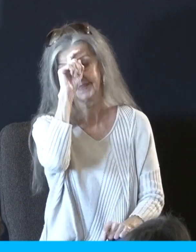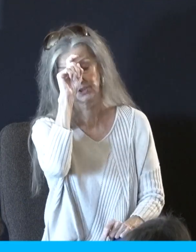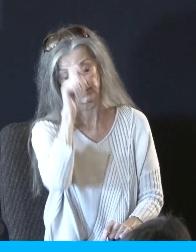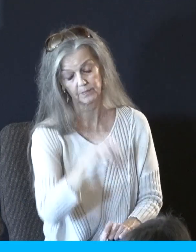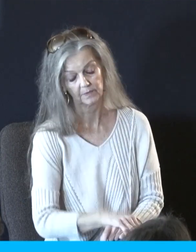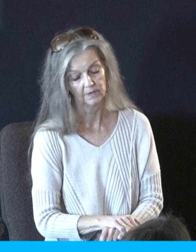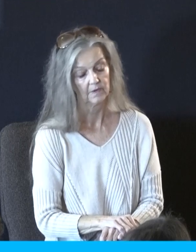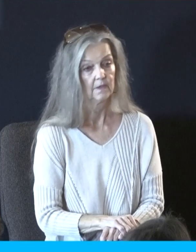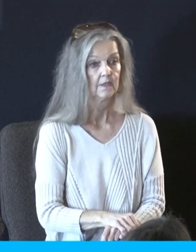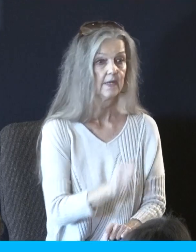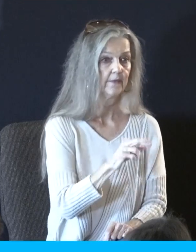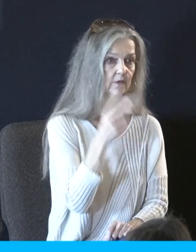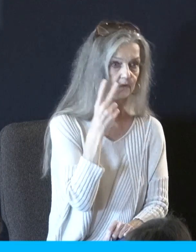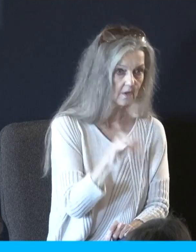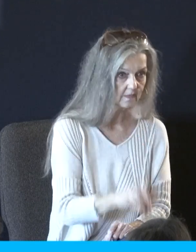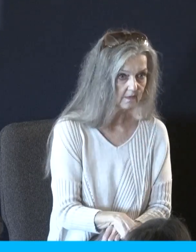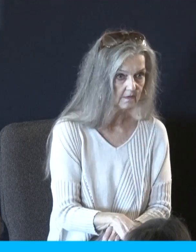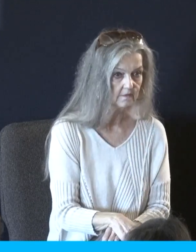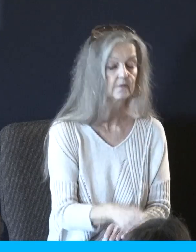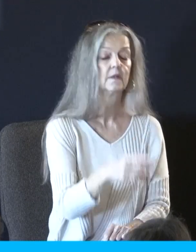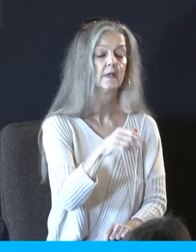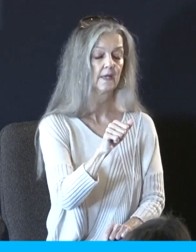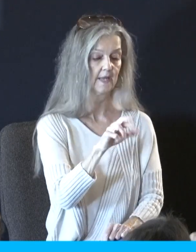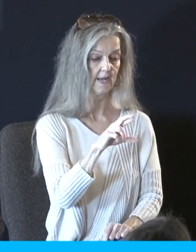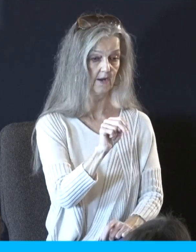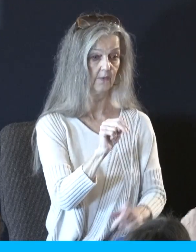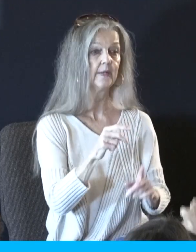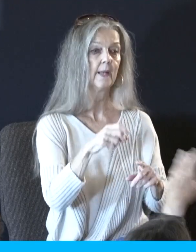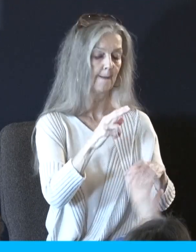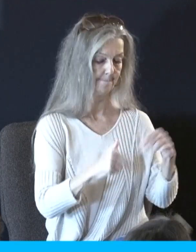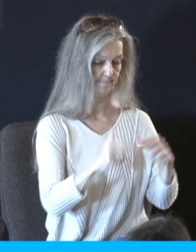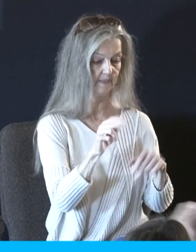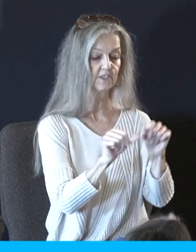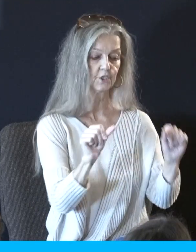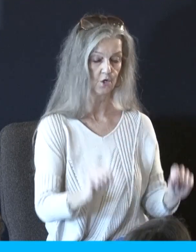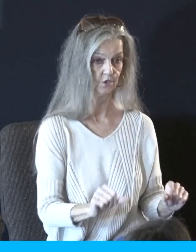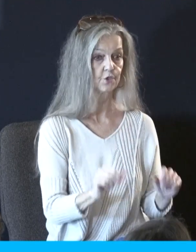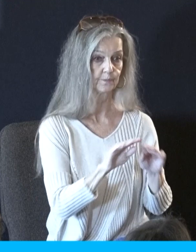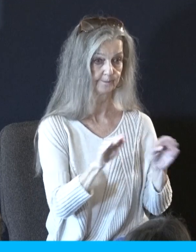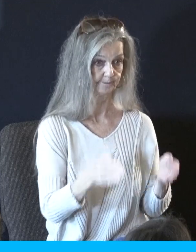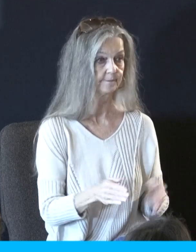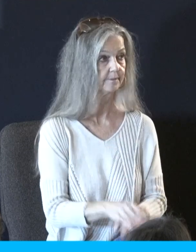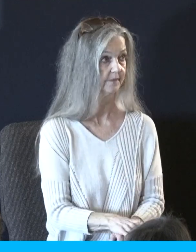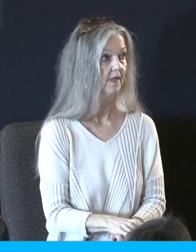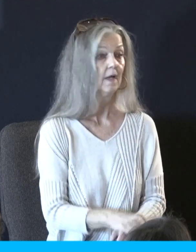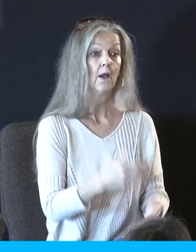when Aaron saw this, he built an altar before it. So Moses was on top of Mount Sinai for 40 days and this event